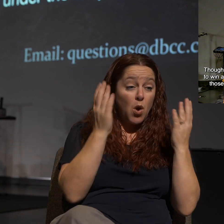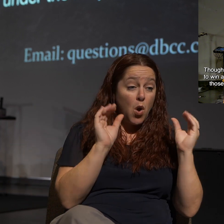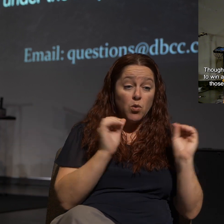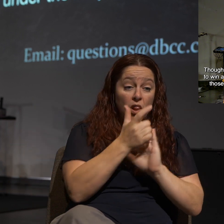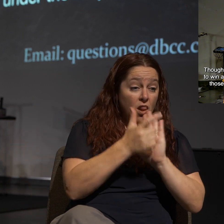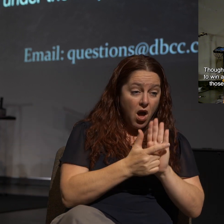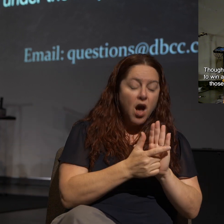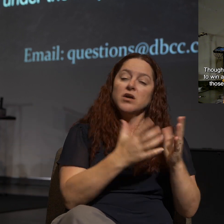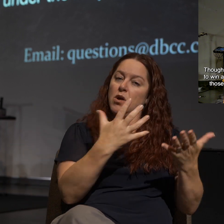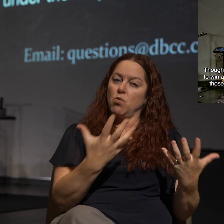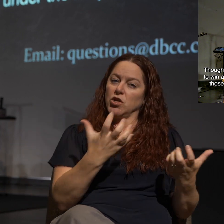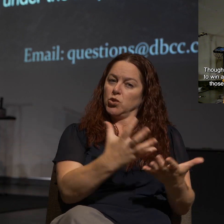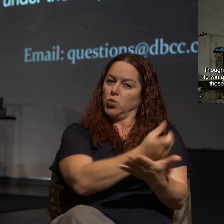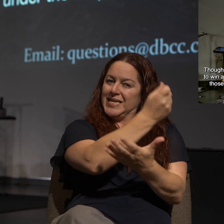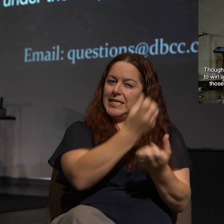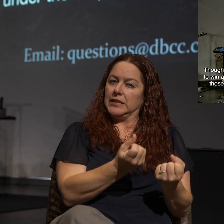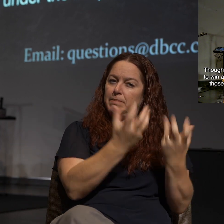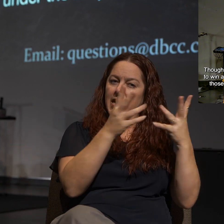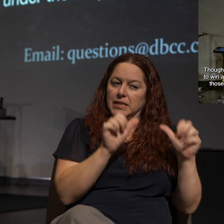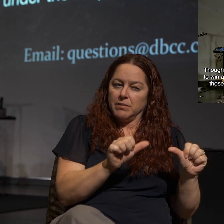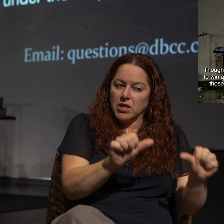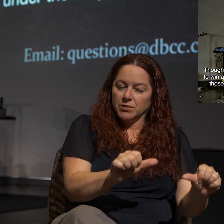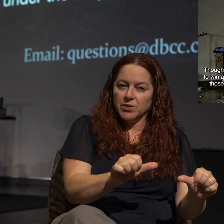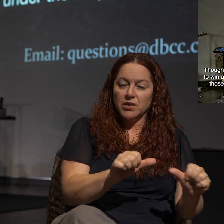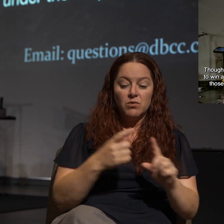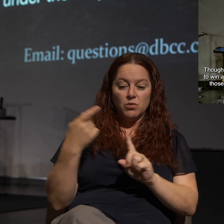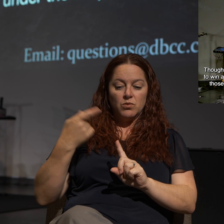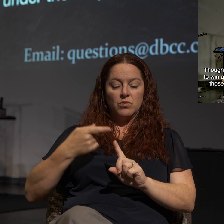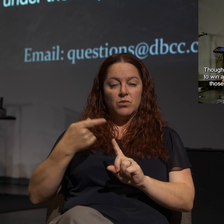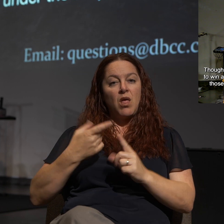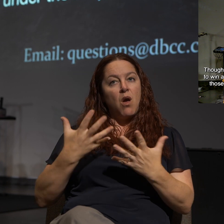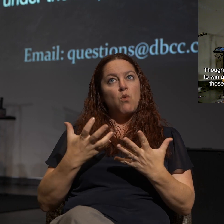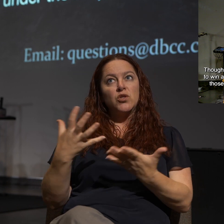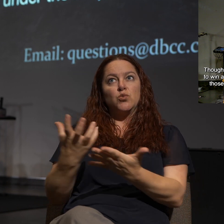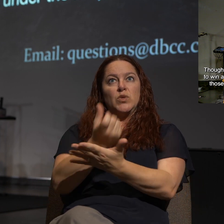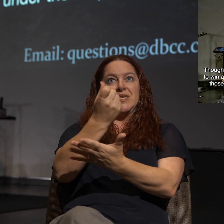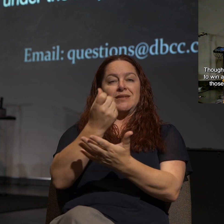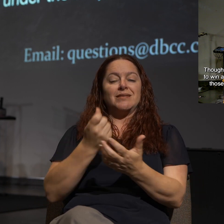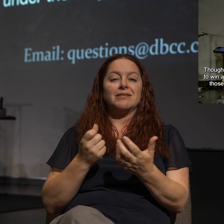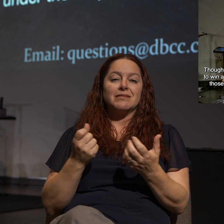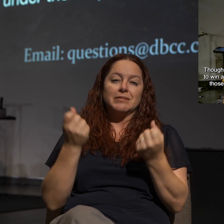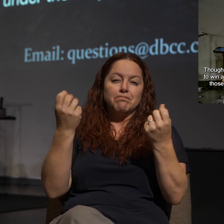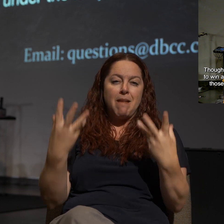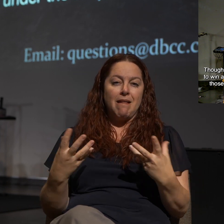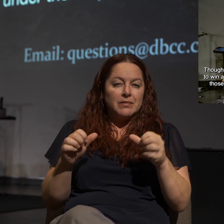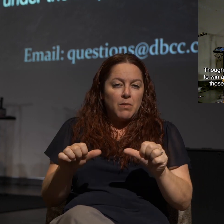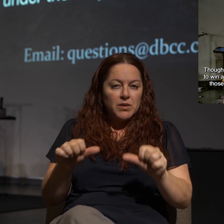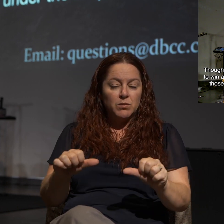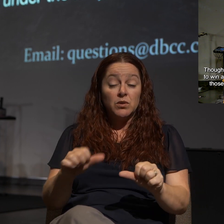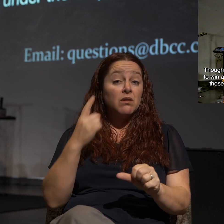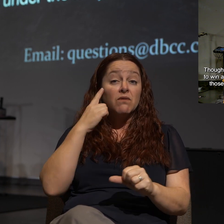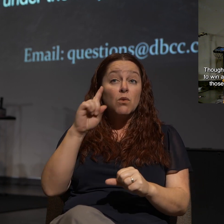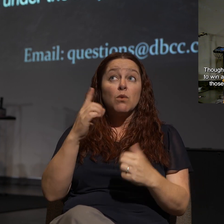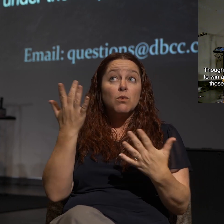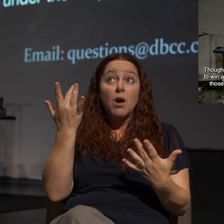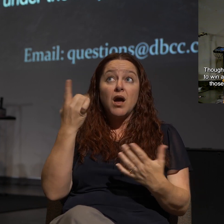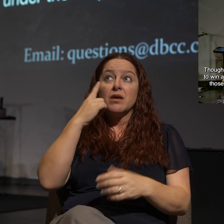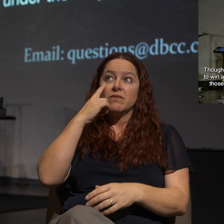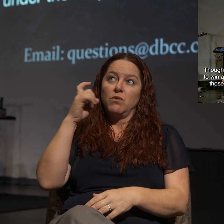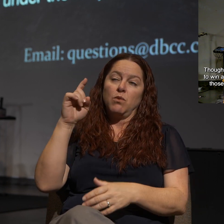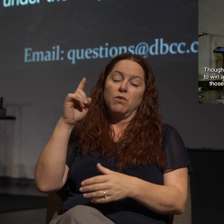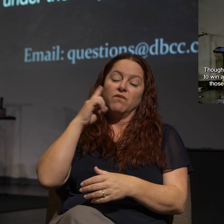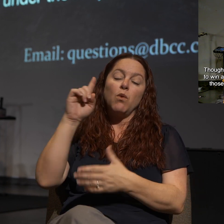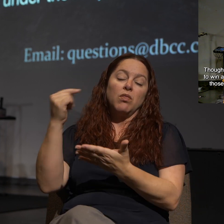act like I don't have the law, to win as many. What are trying to do? I'm trying to win as many as possible. And I do all this for the sake of the